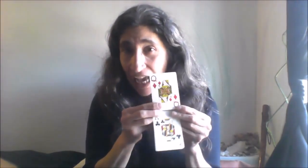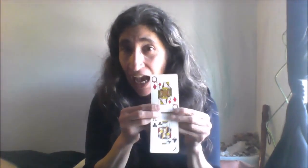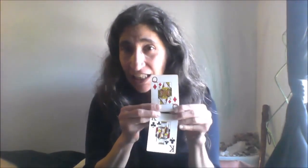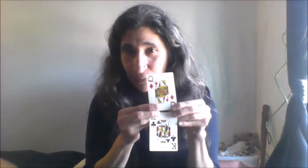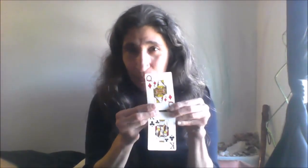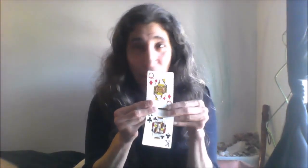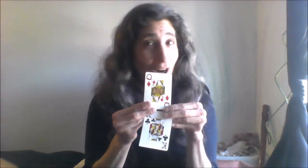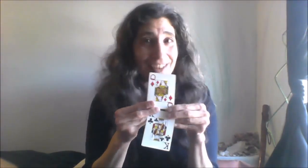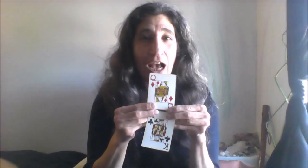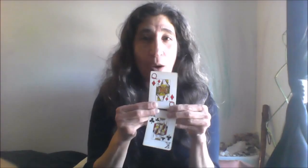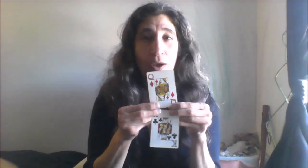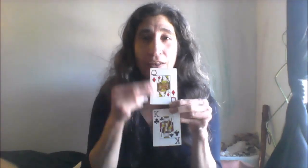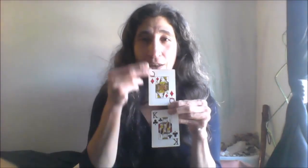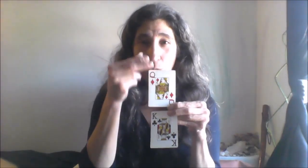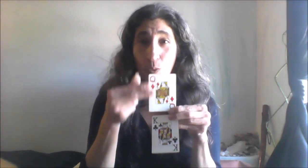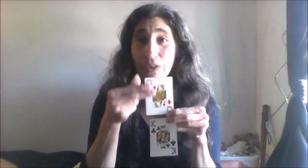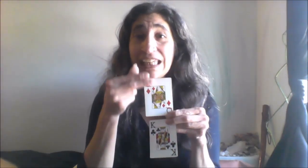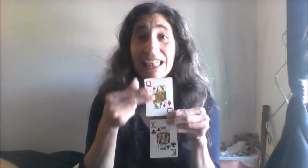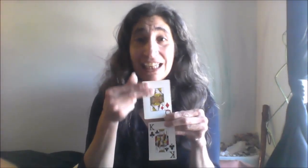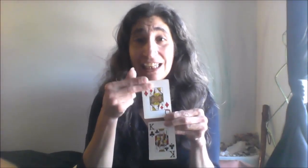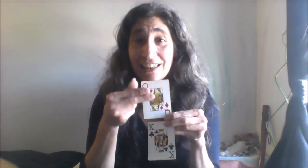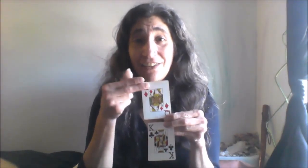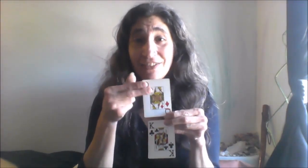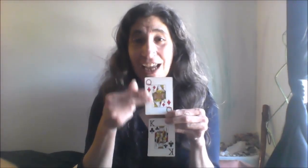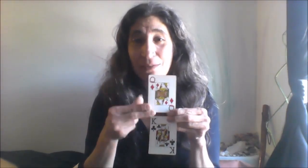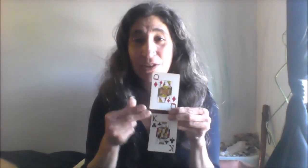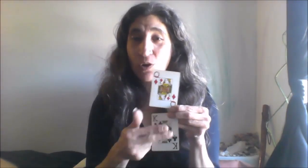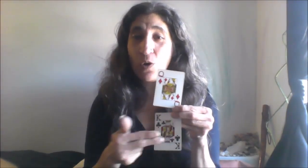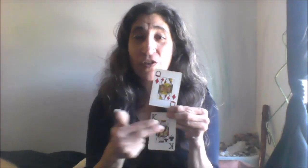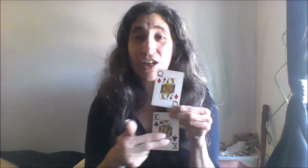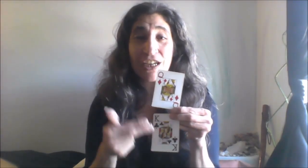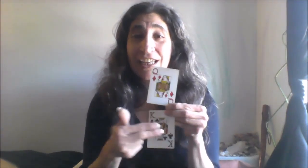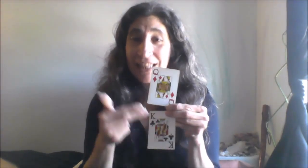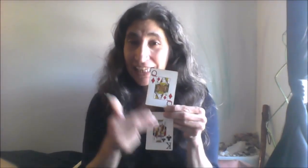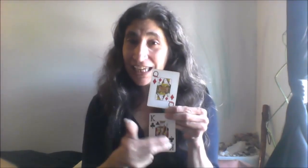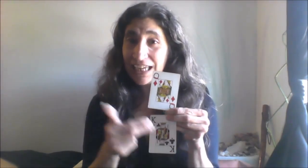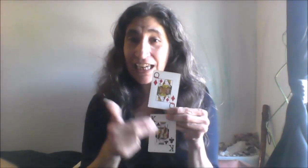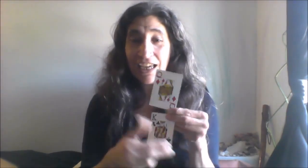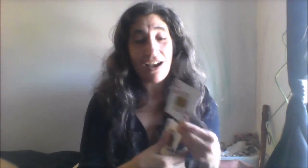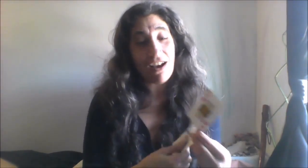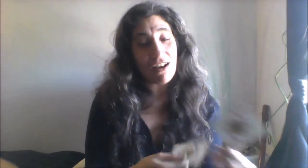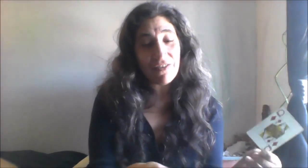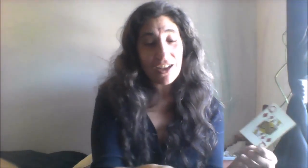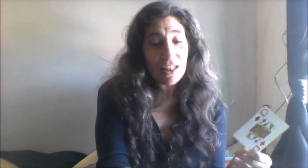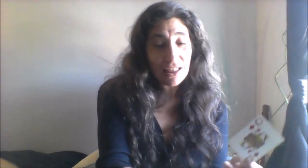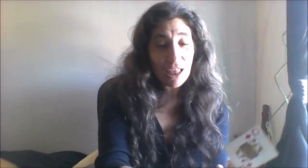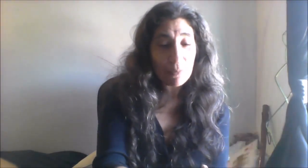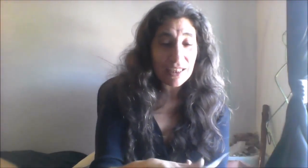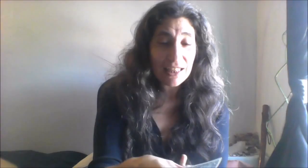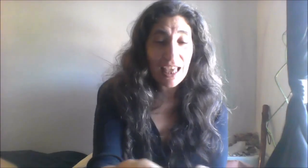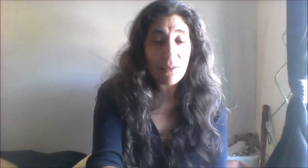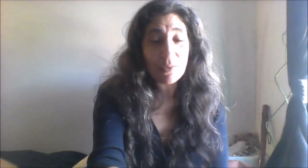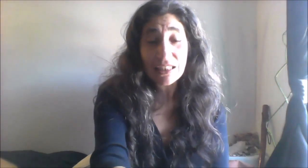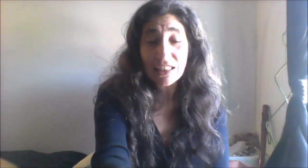cards right now the queen of diamonds over the king of clubs that means